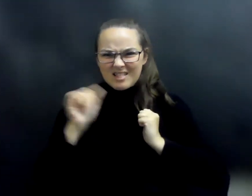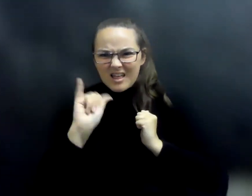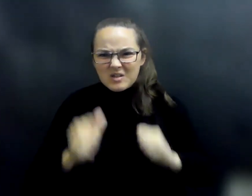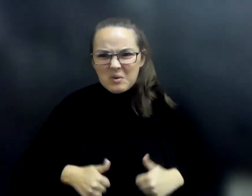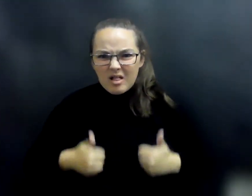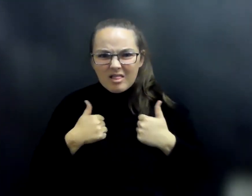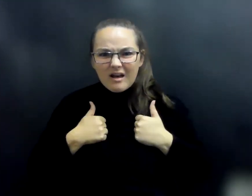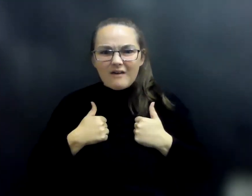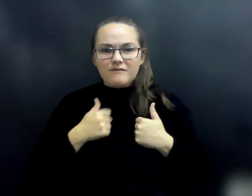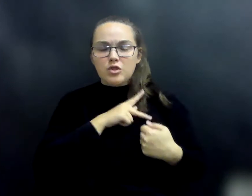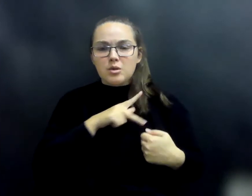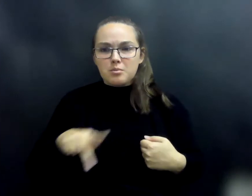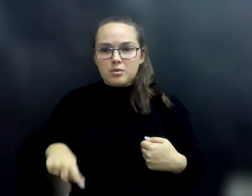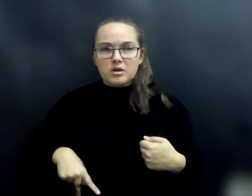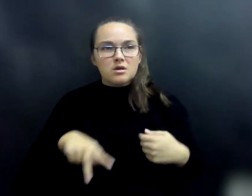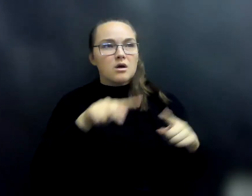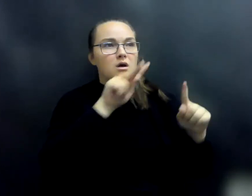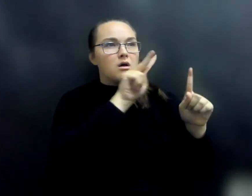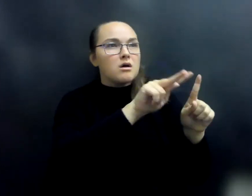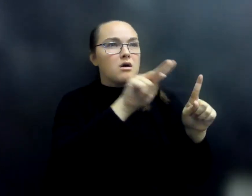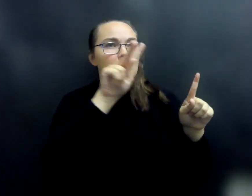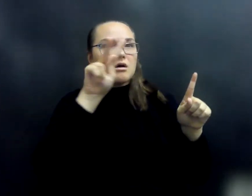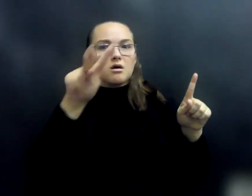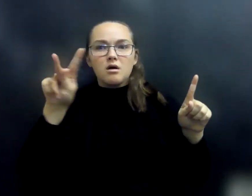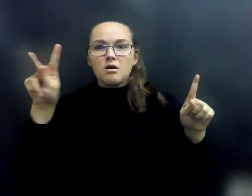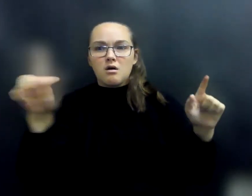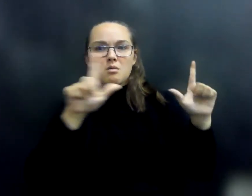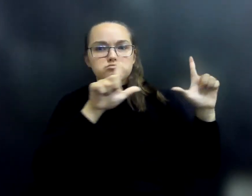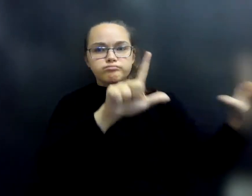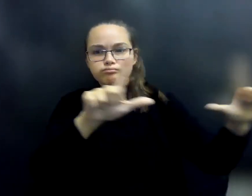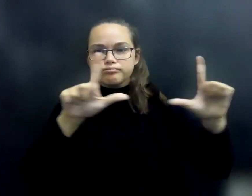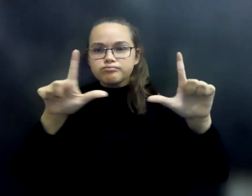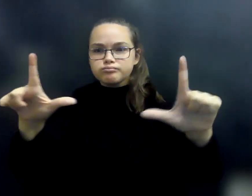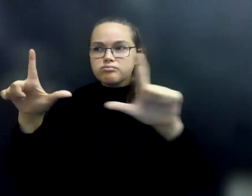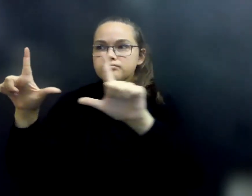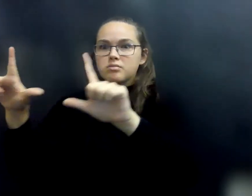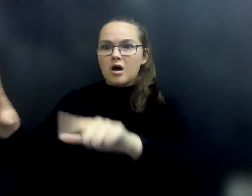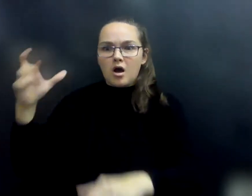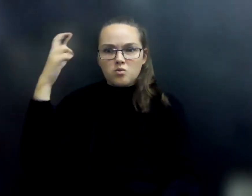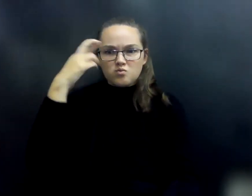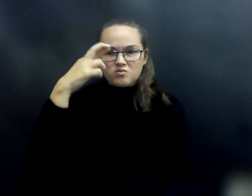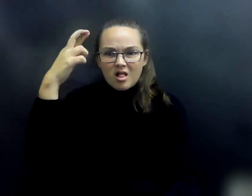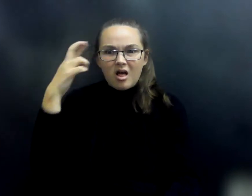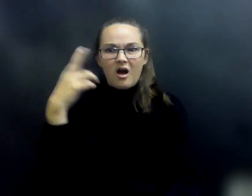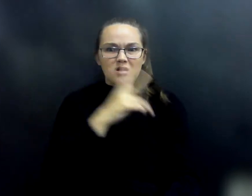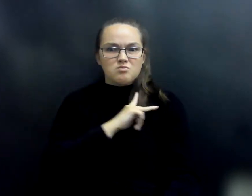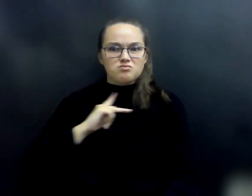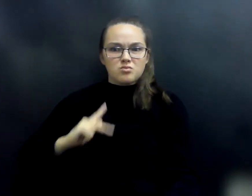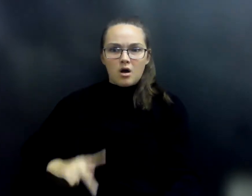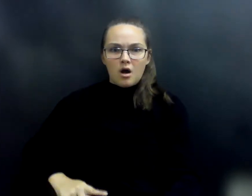prince walked from portrait to portrait, and as he did, he realized that each princess was more beautiful than the